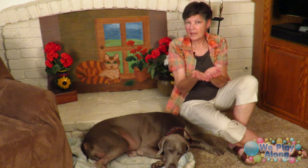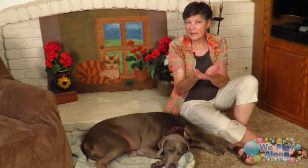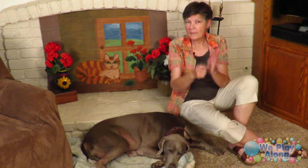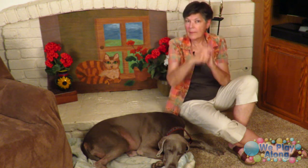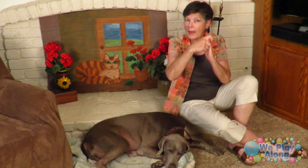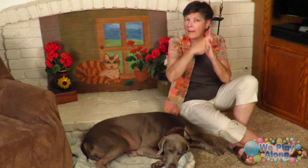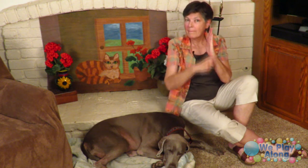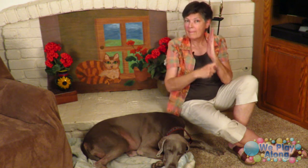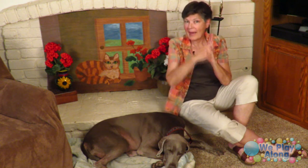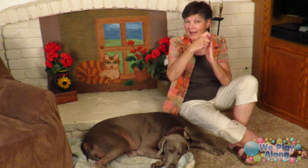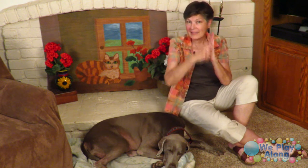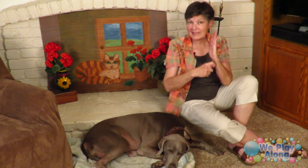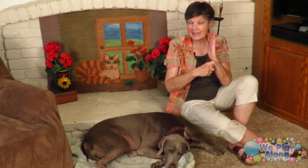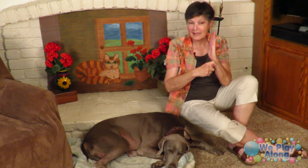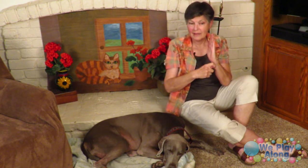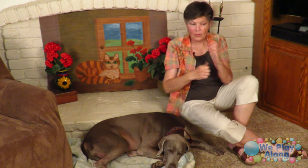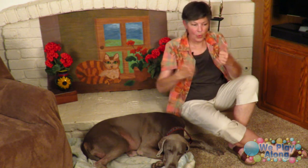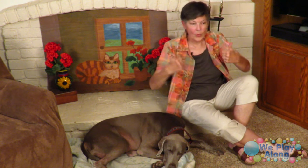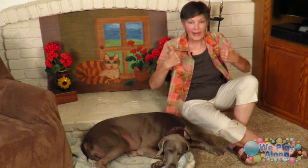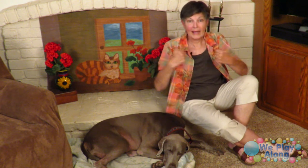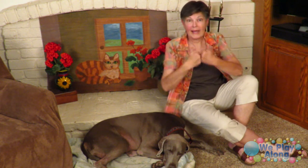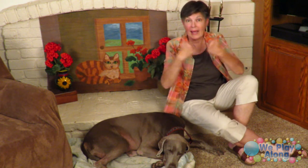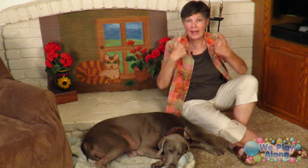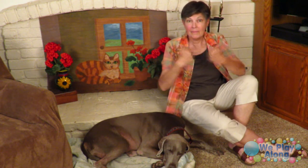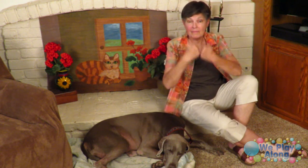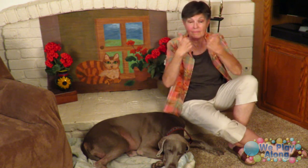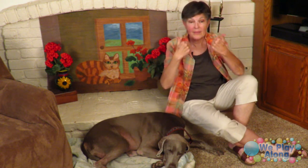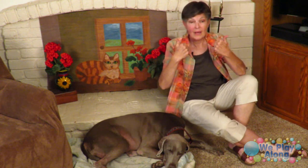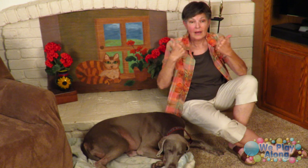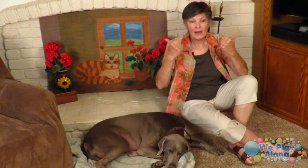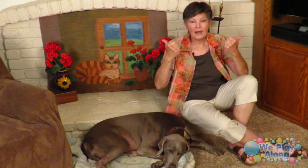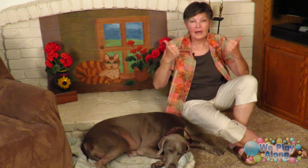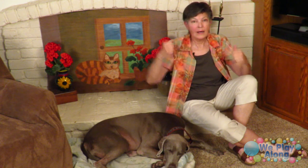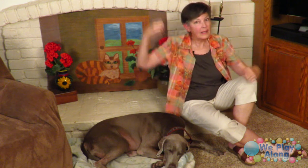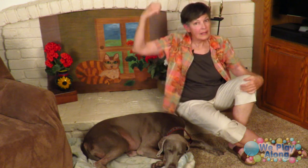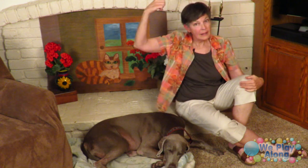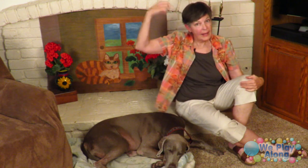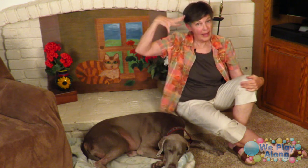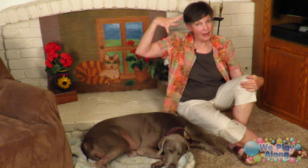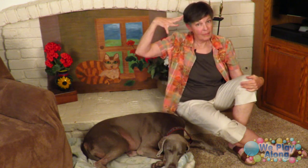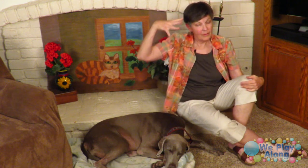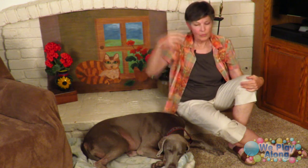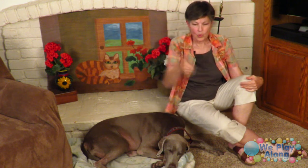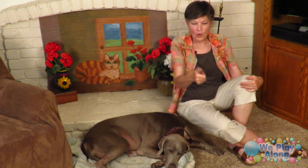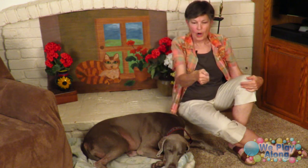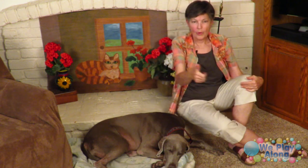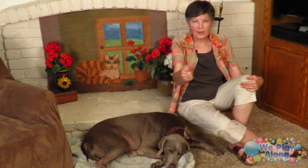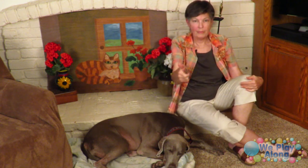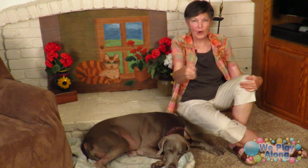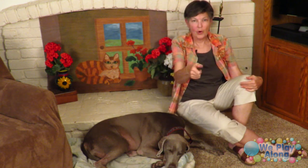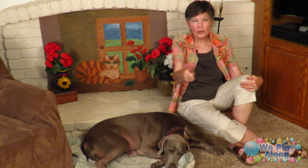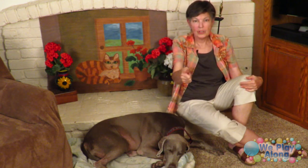magazine well we had a game a lamp our remote